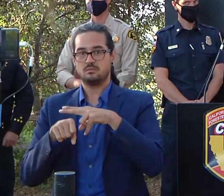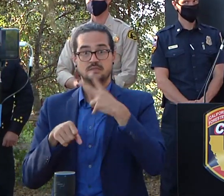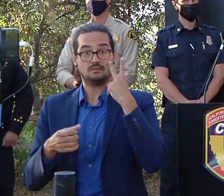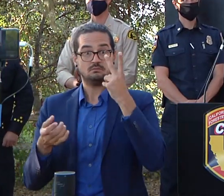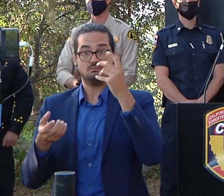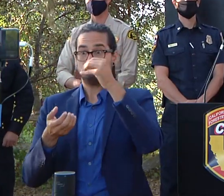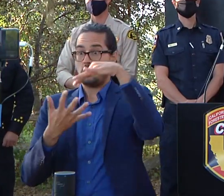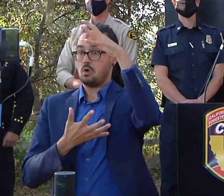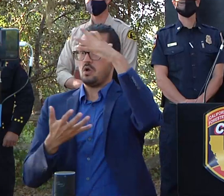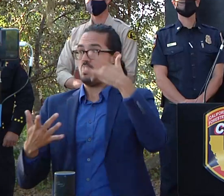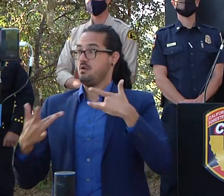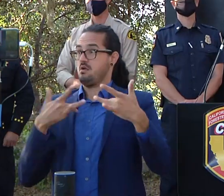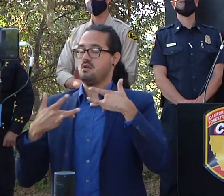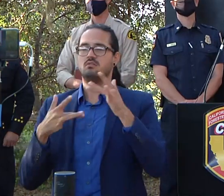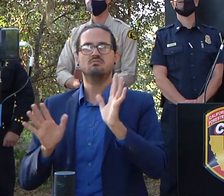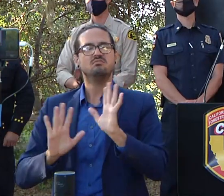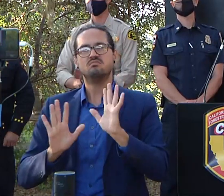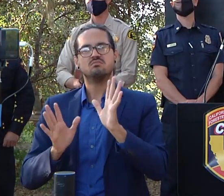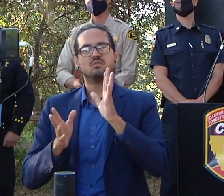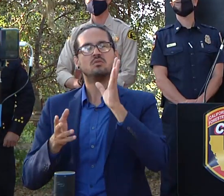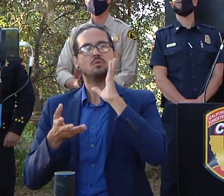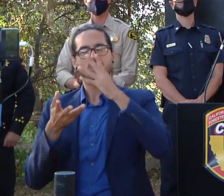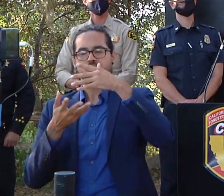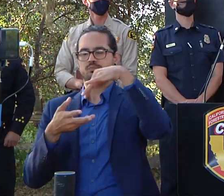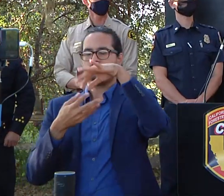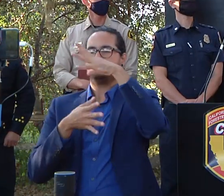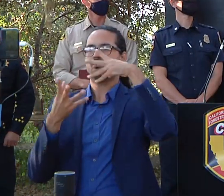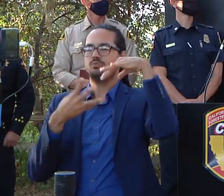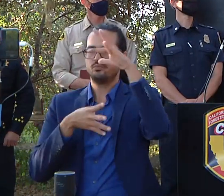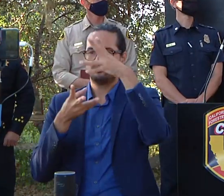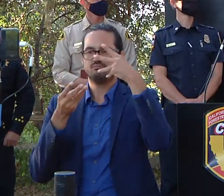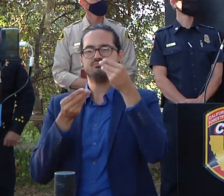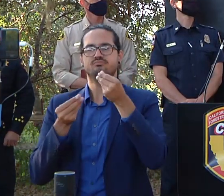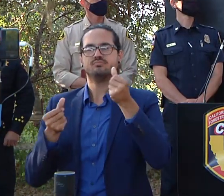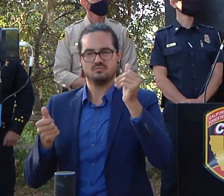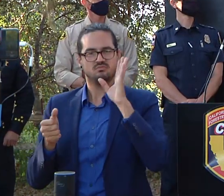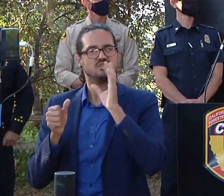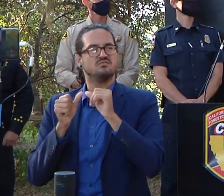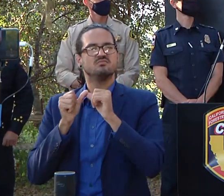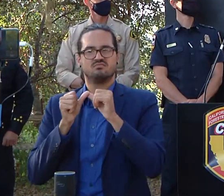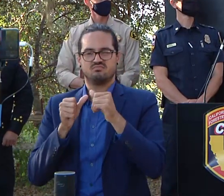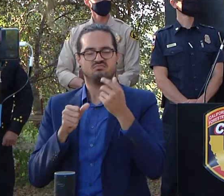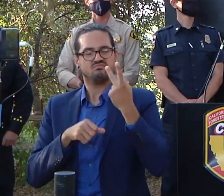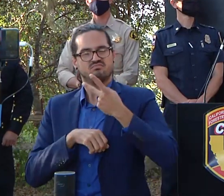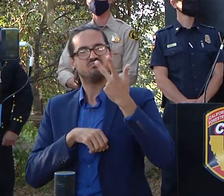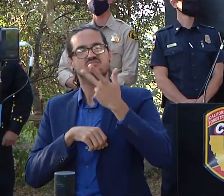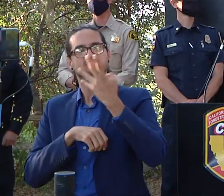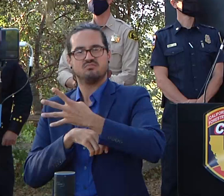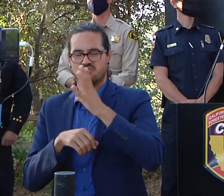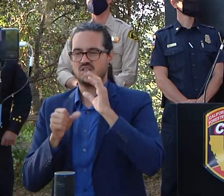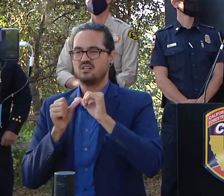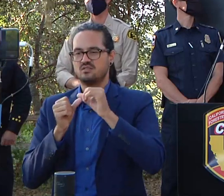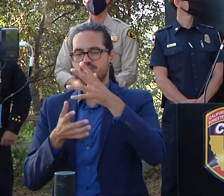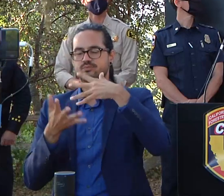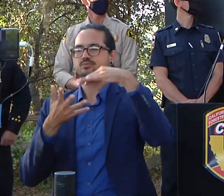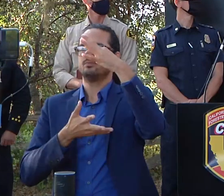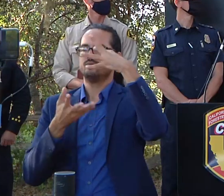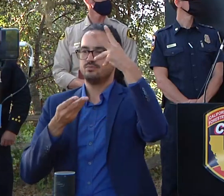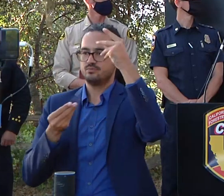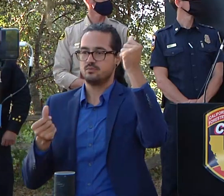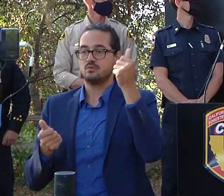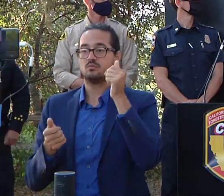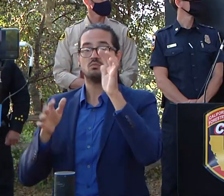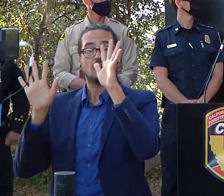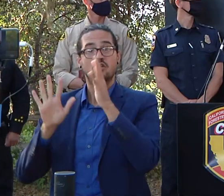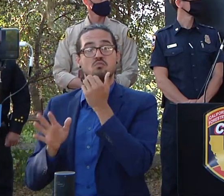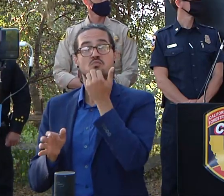is and that's going to continue to do so uh for the next few days especially as the weather gets warmer drier and we have some more wind our burn operation